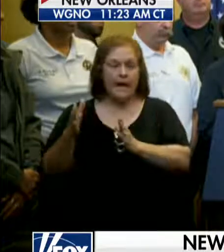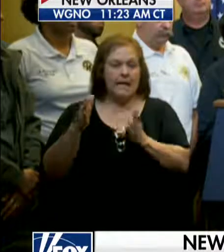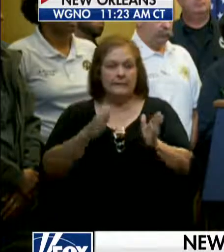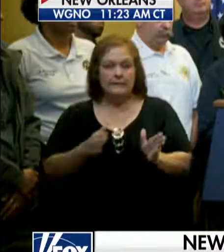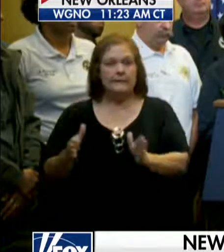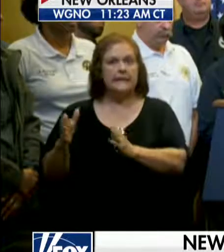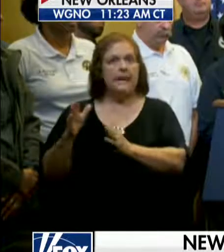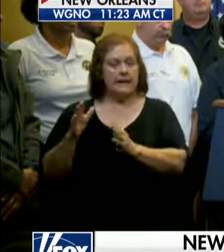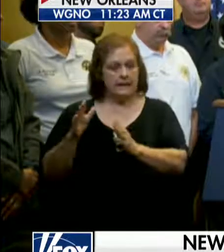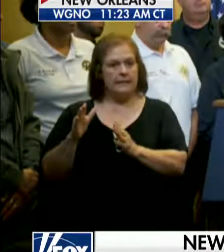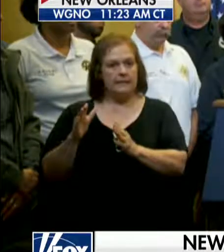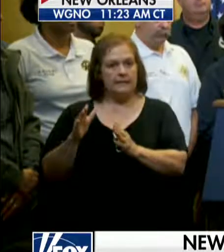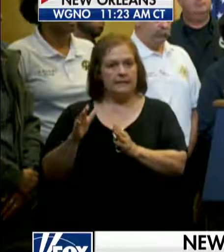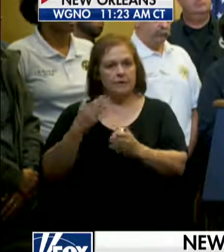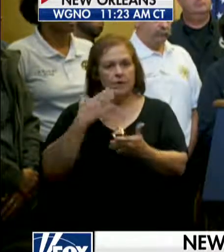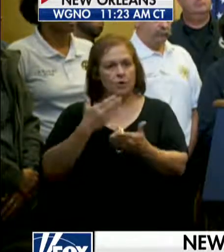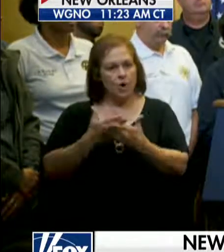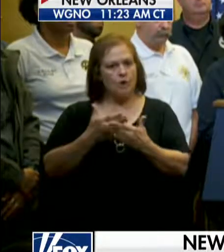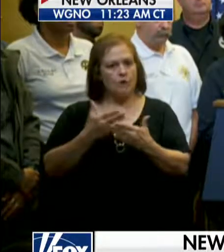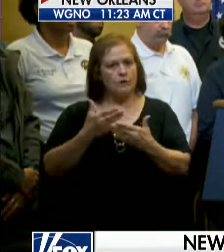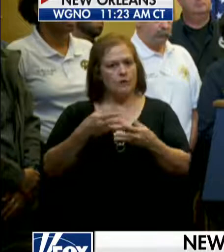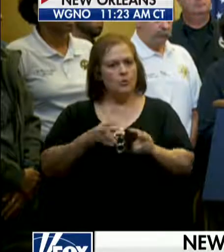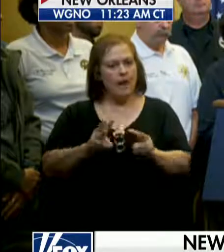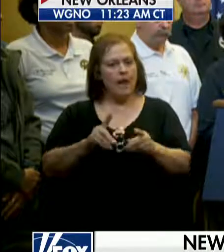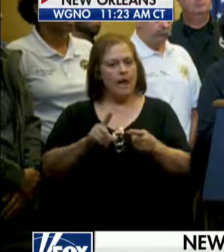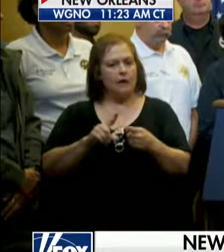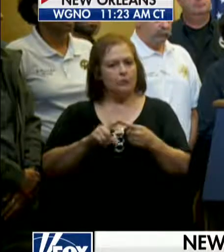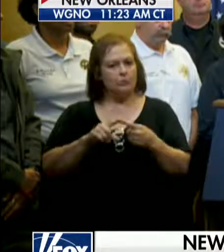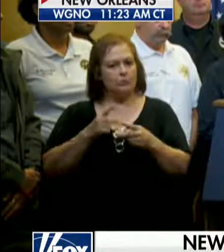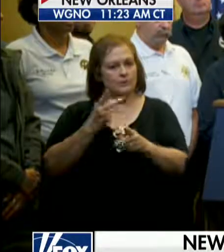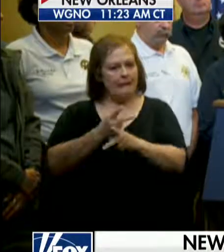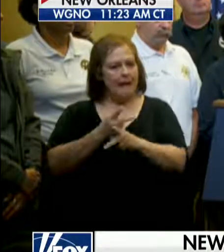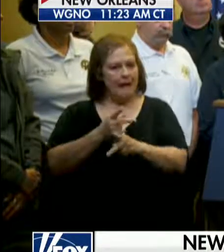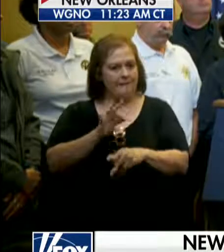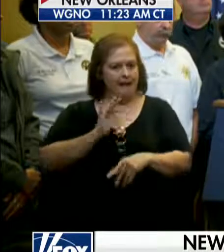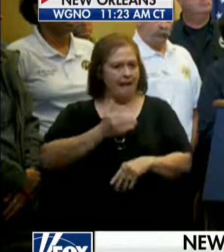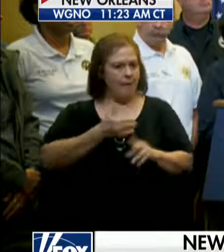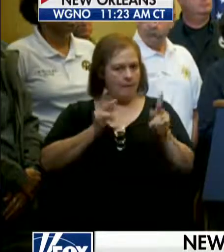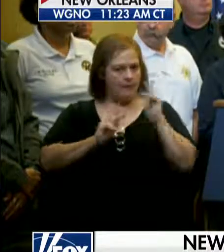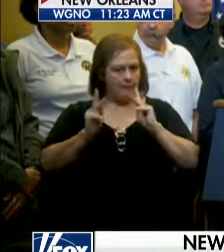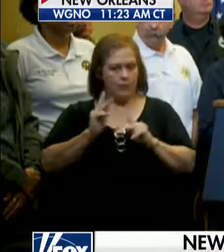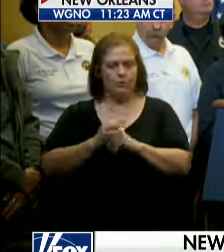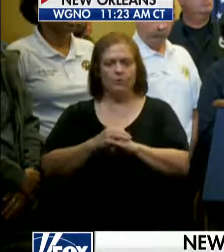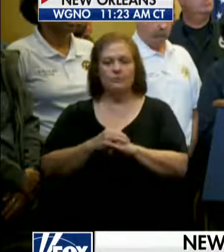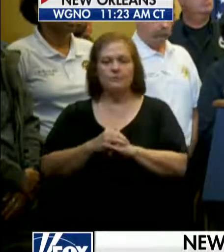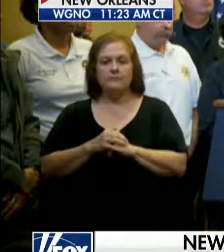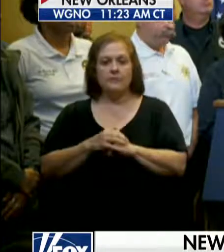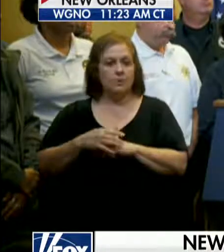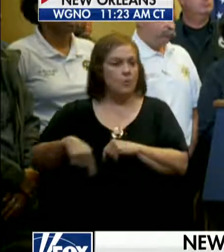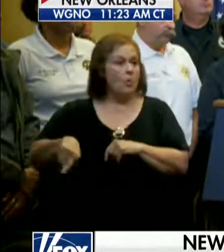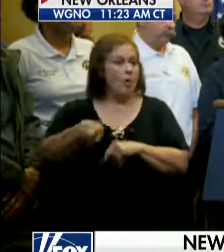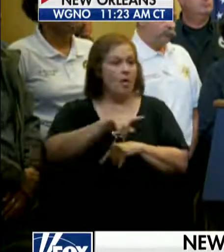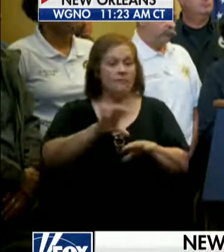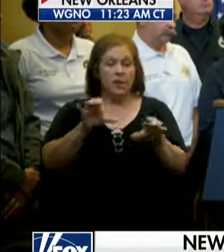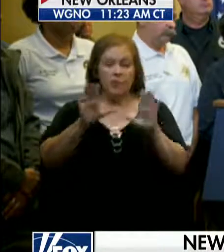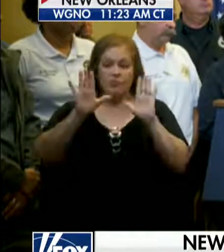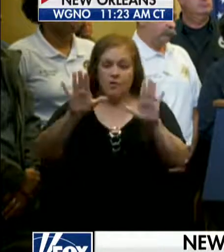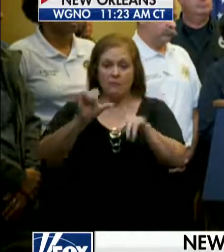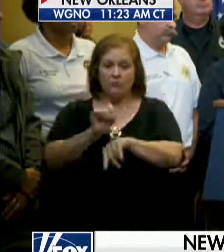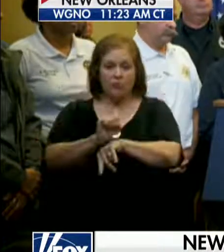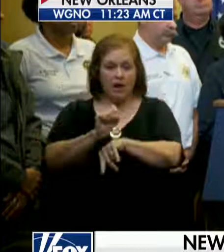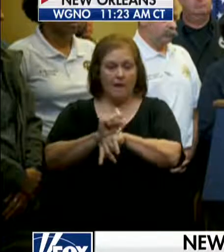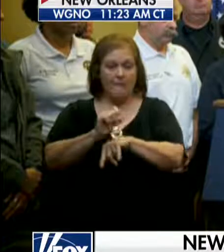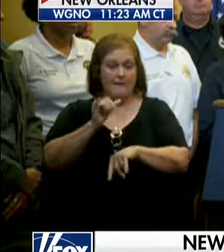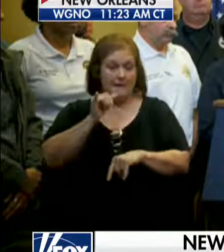to take care of our population and our visitors. All of you have done a great job because